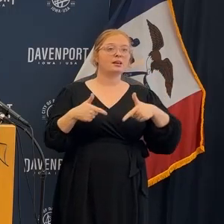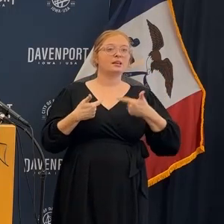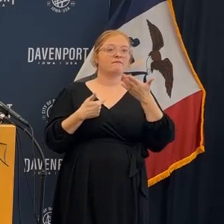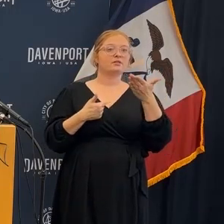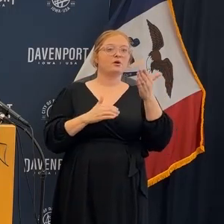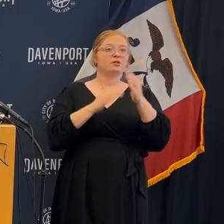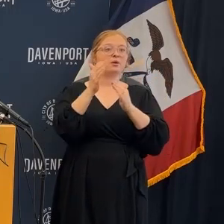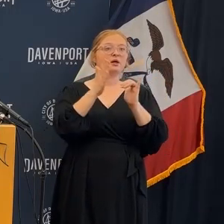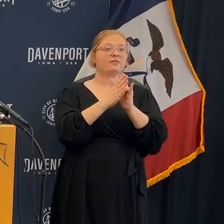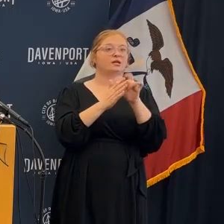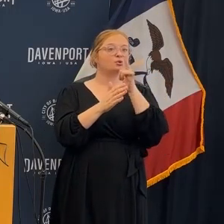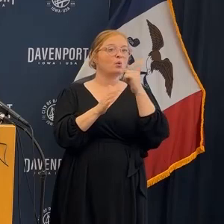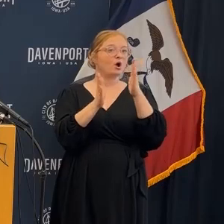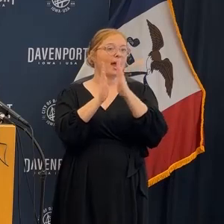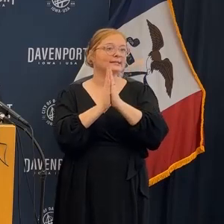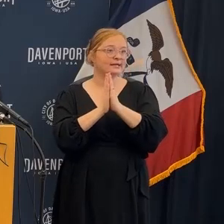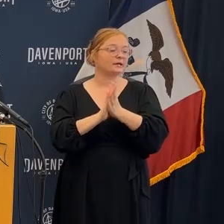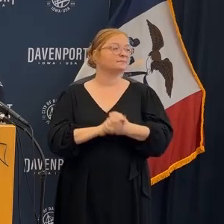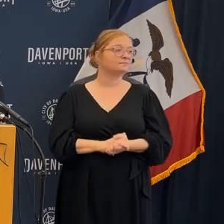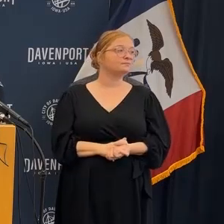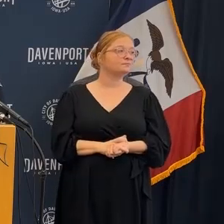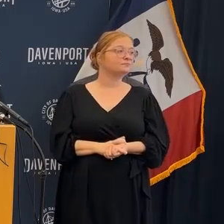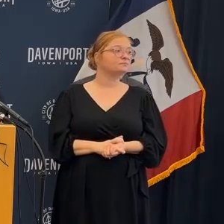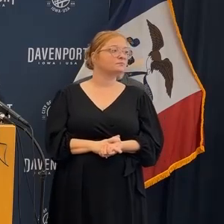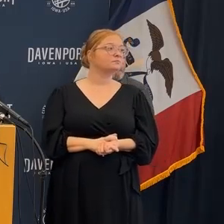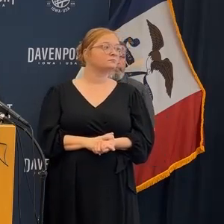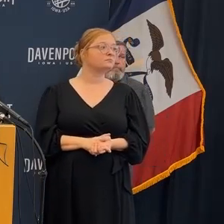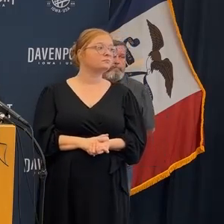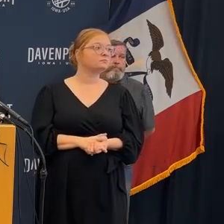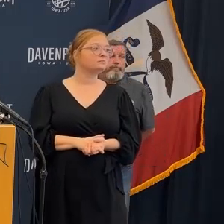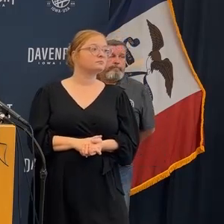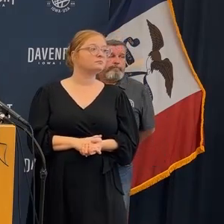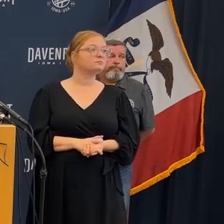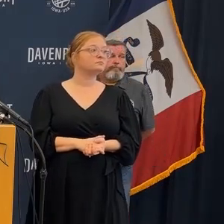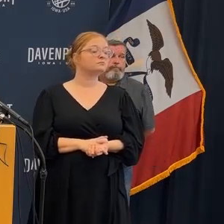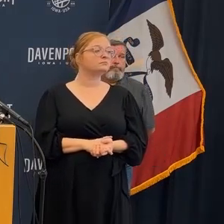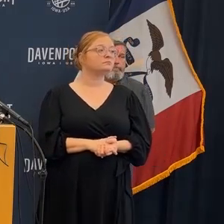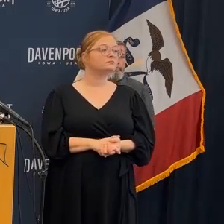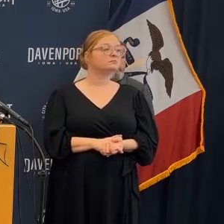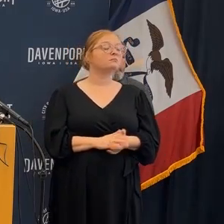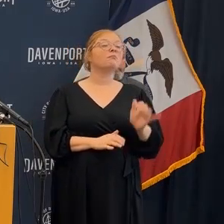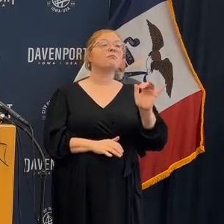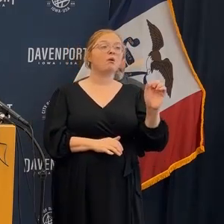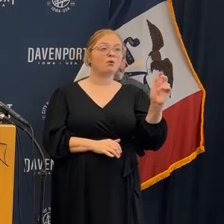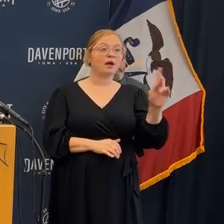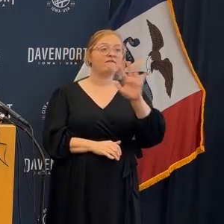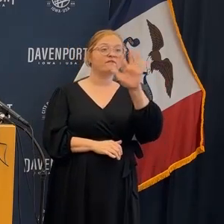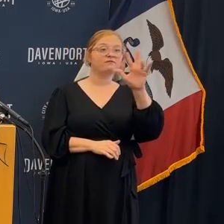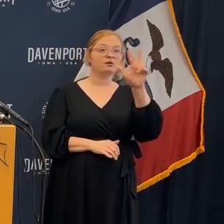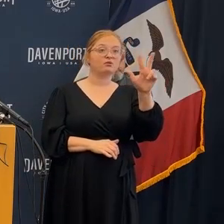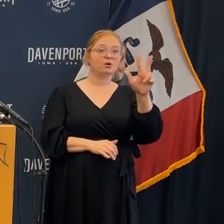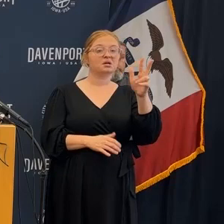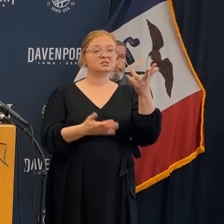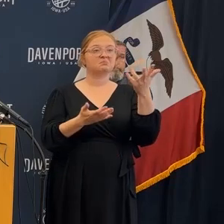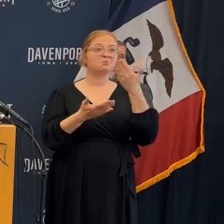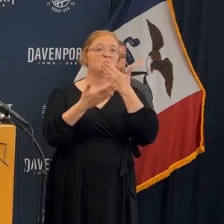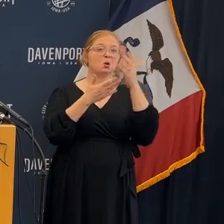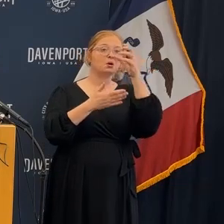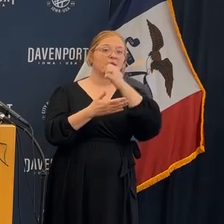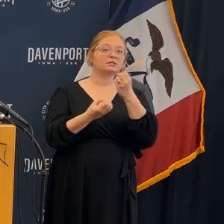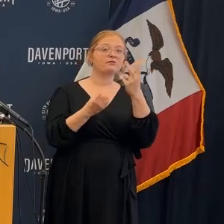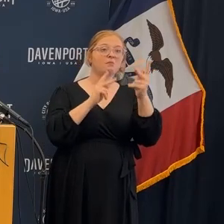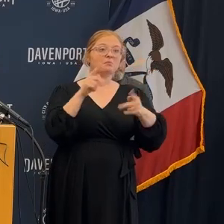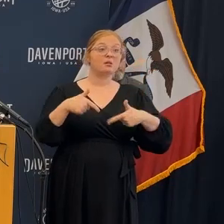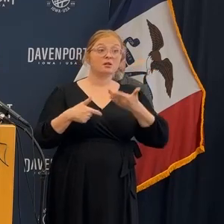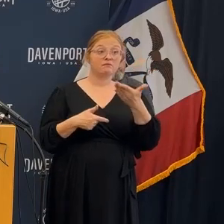so our numbers were around 53 for the tenant list we know that there's 80 units in that building so again we got three